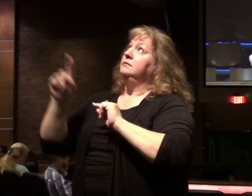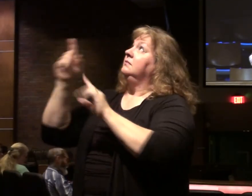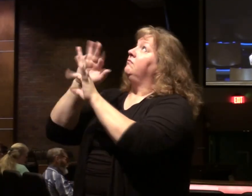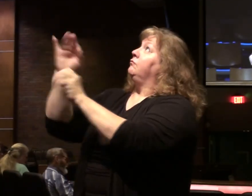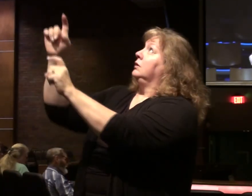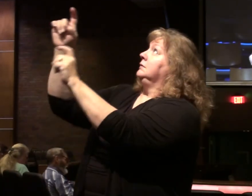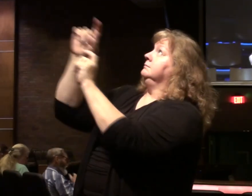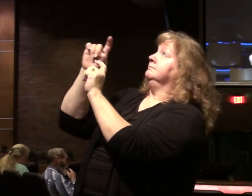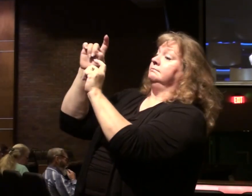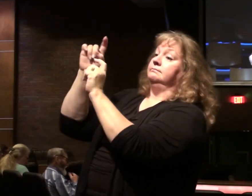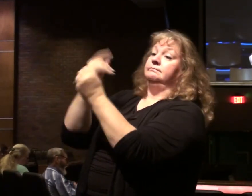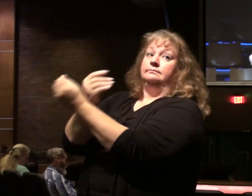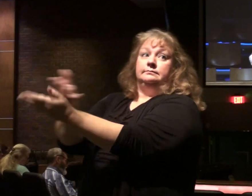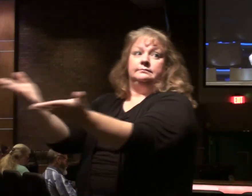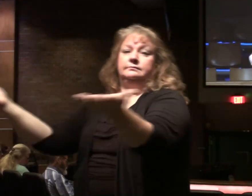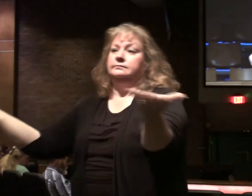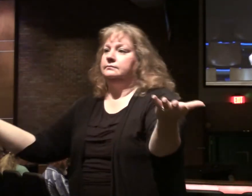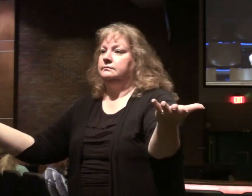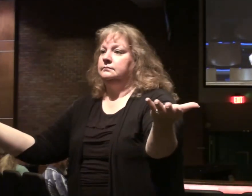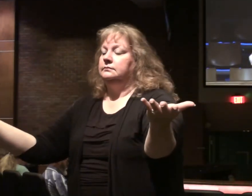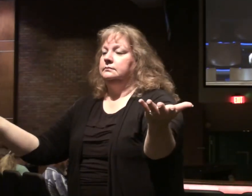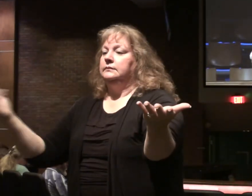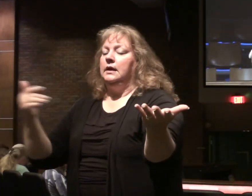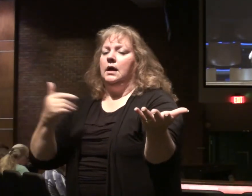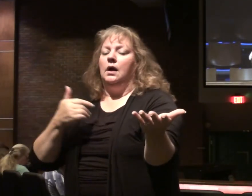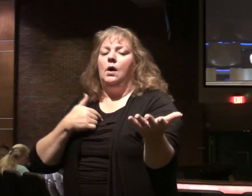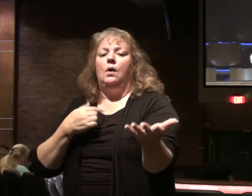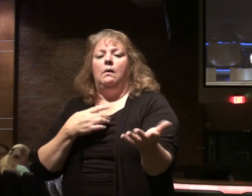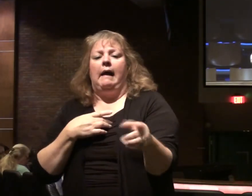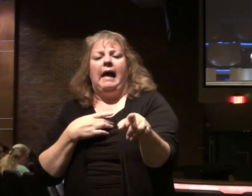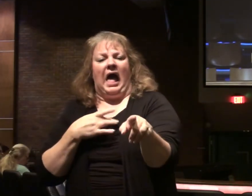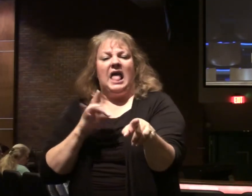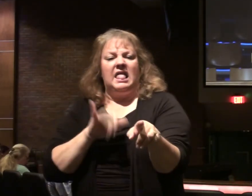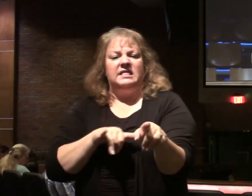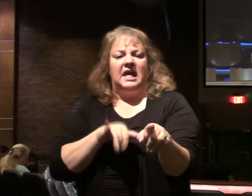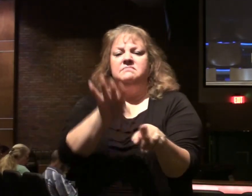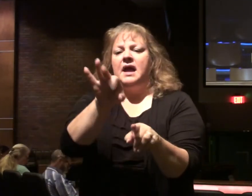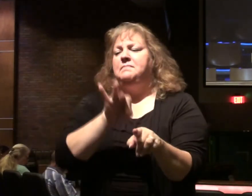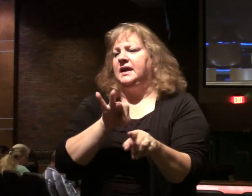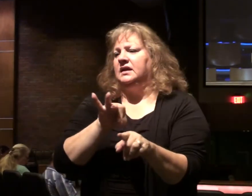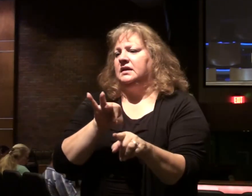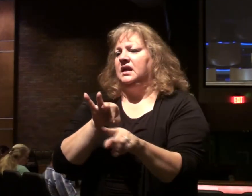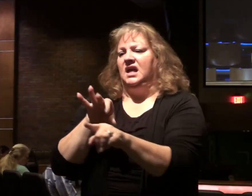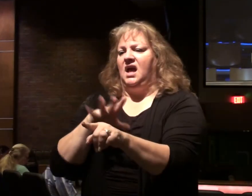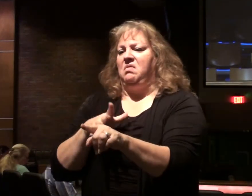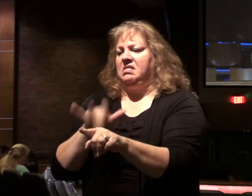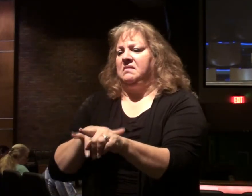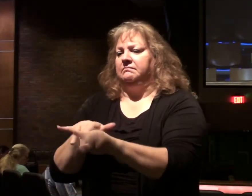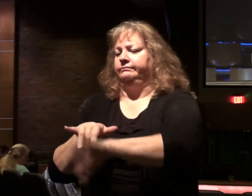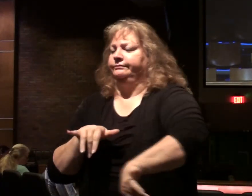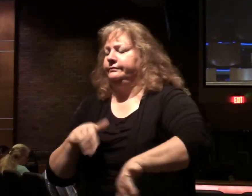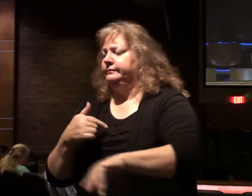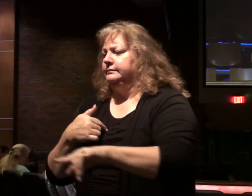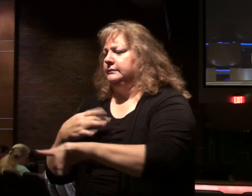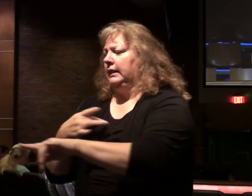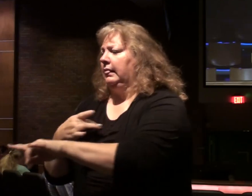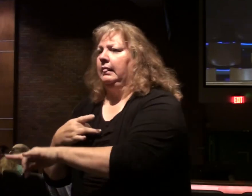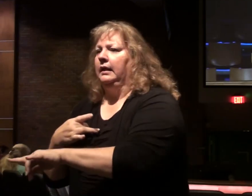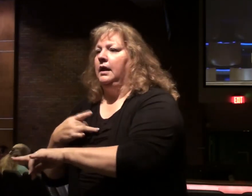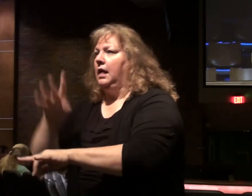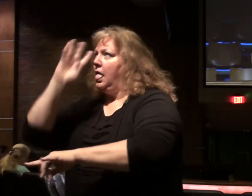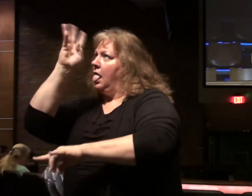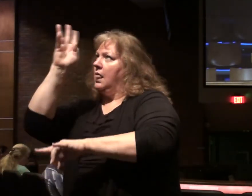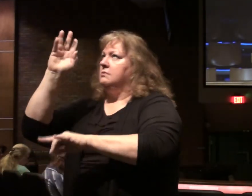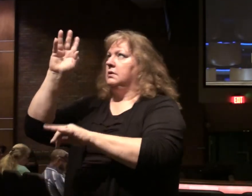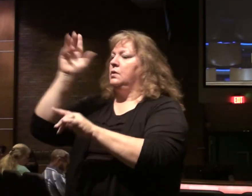salvation to all. You can't pick and choose the parts of Him you like and the parts you don't like. You can't make the Jesus of your